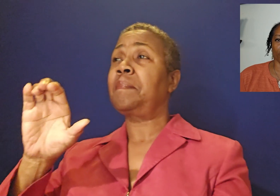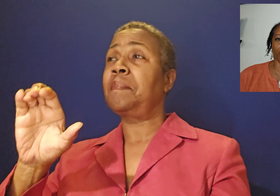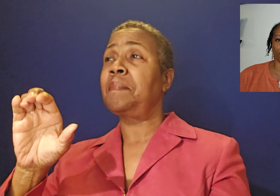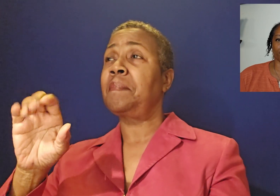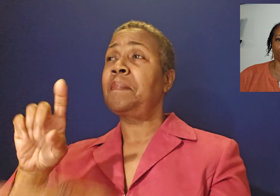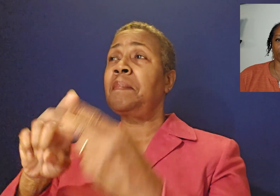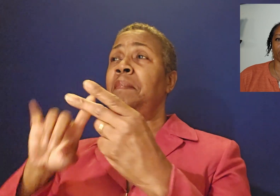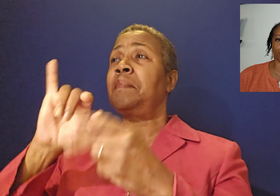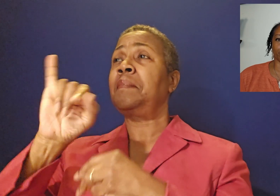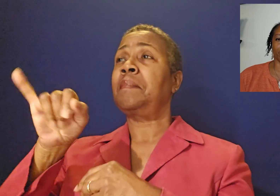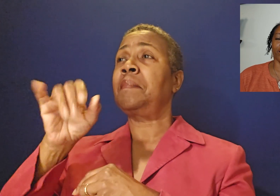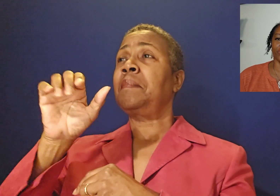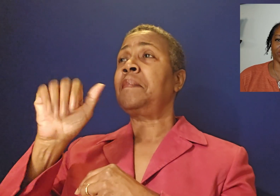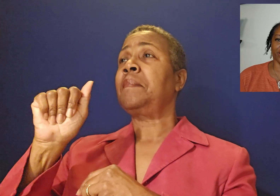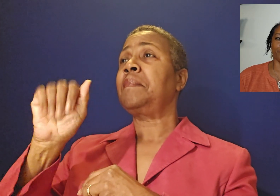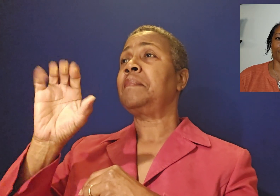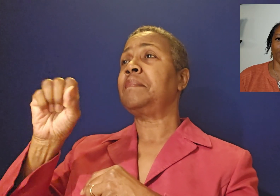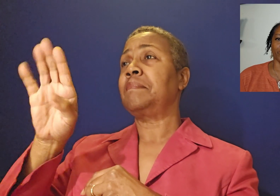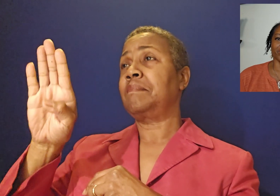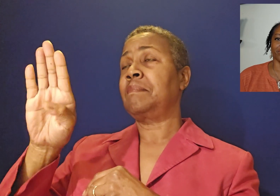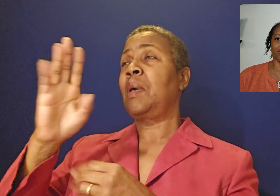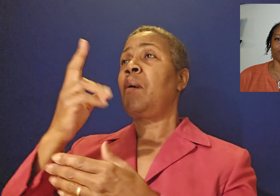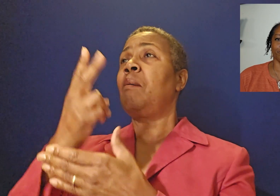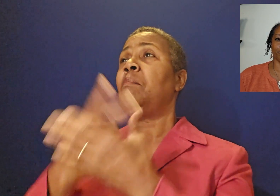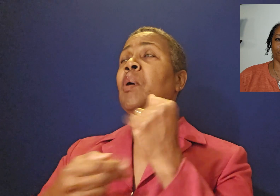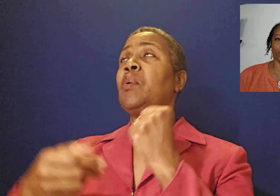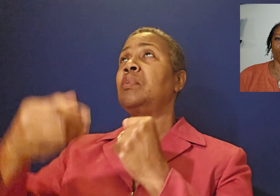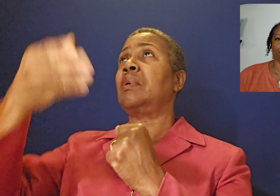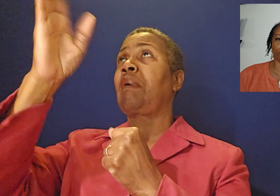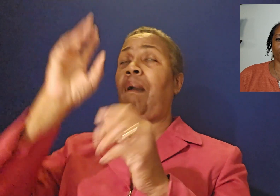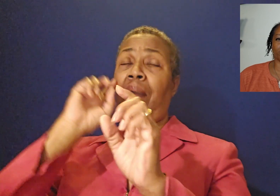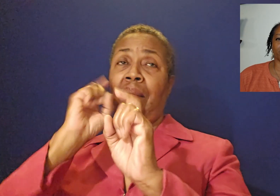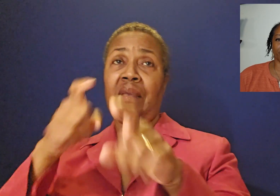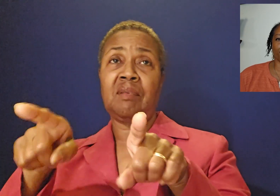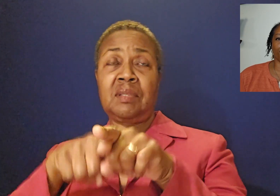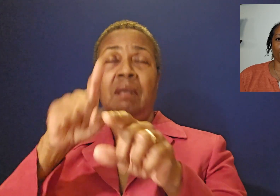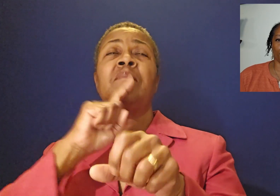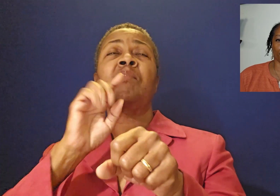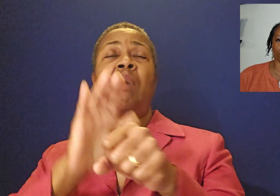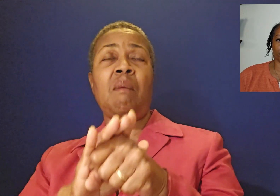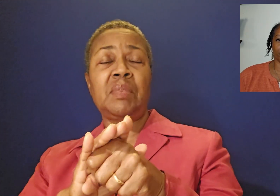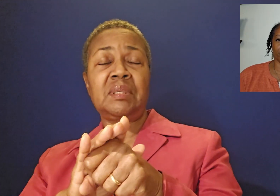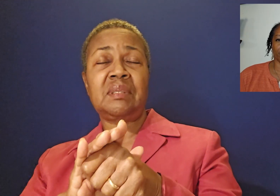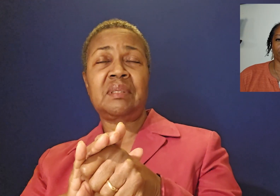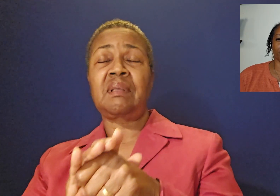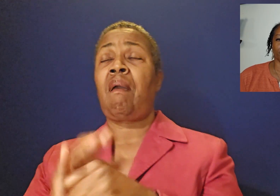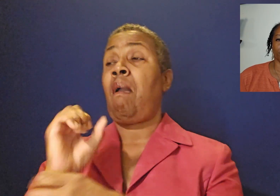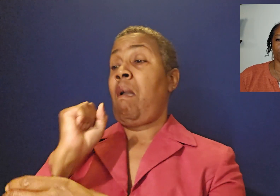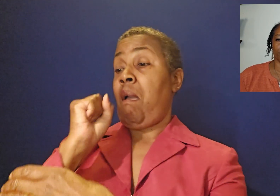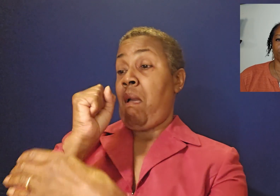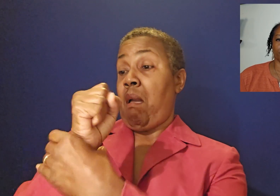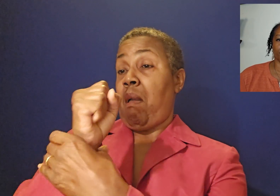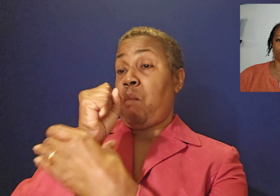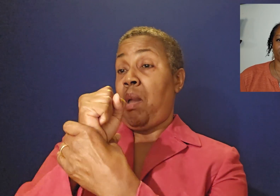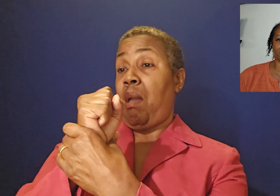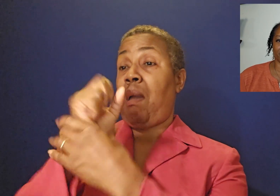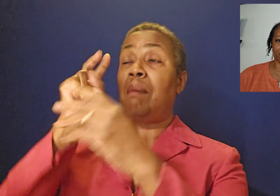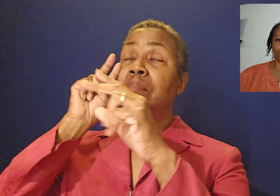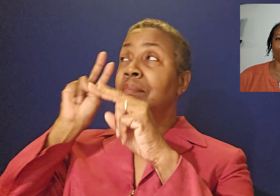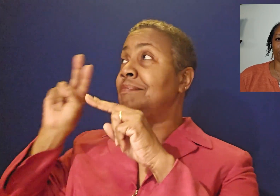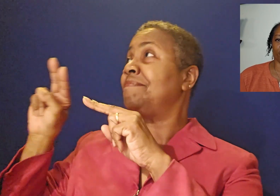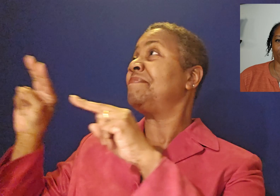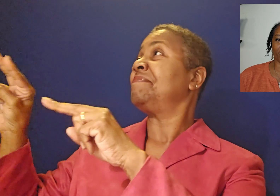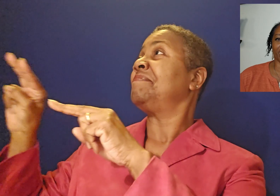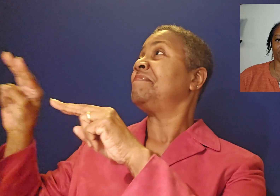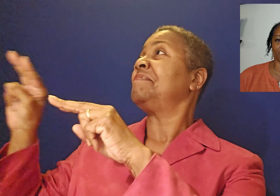who were heirs with him of the same promise. For he was looking forward to the